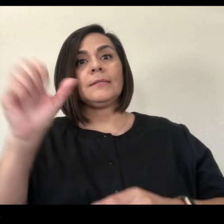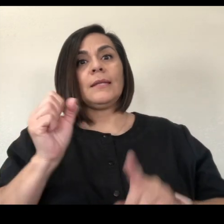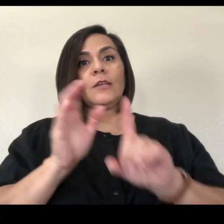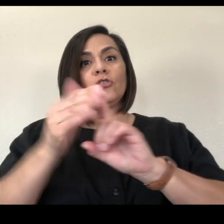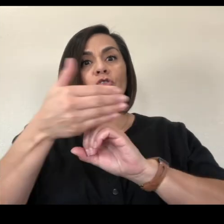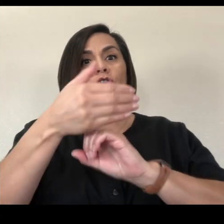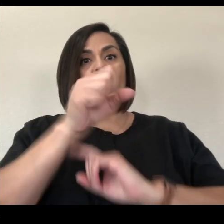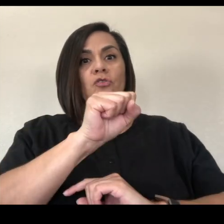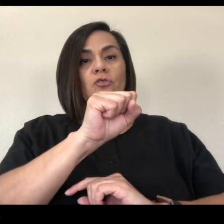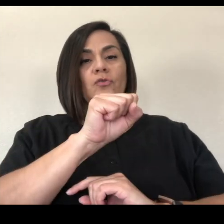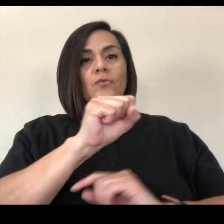Great throw, Moby.